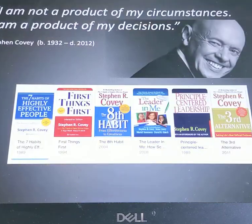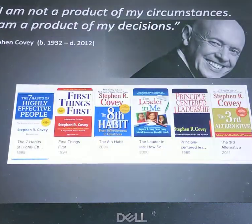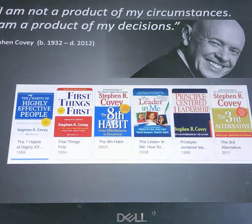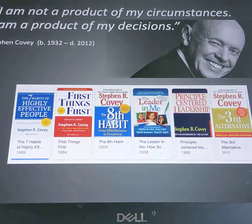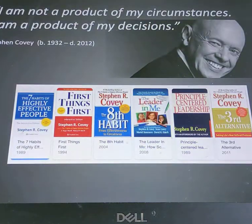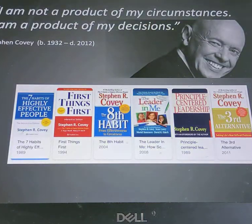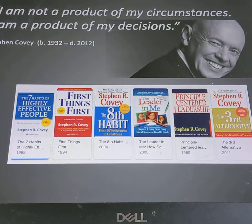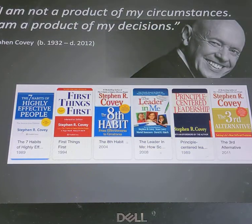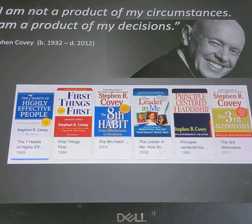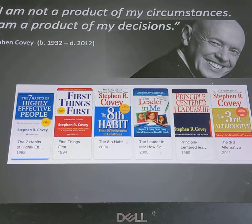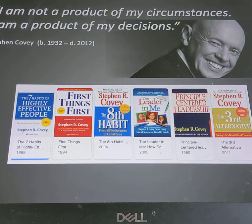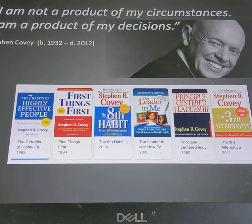It to me.